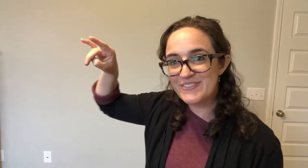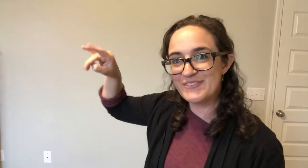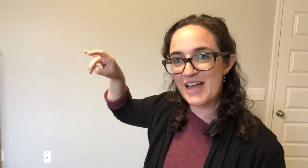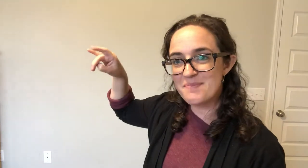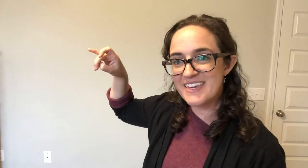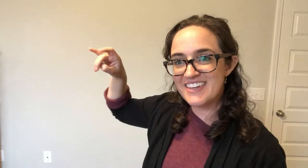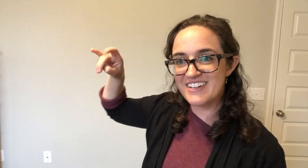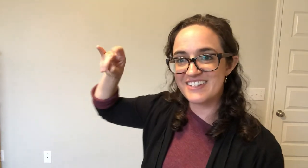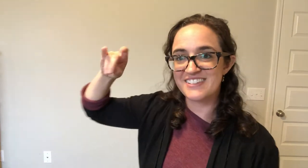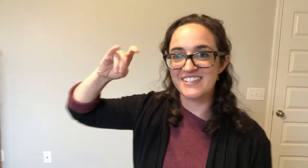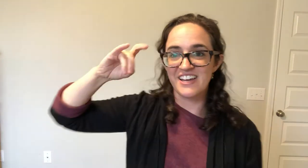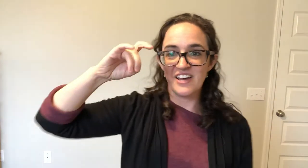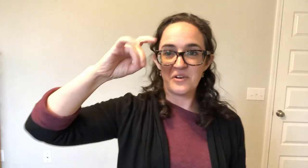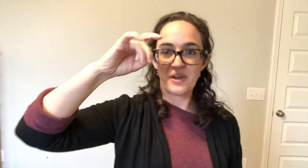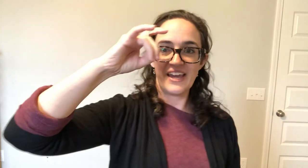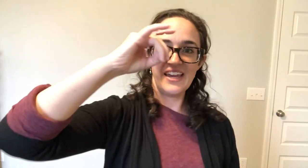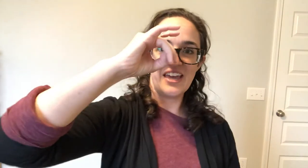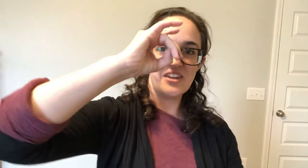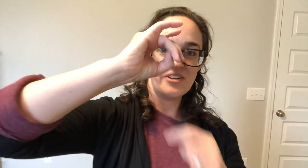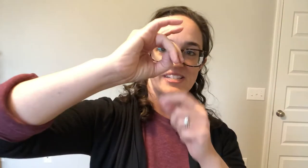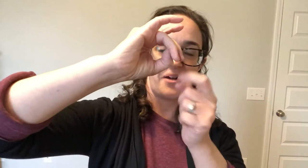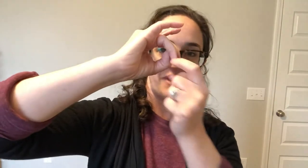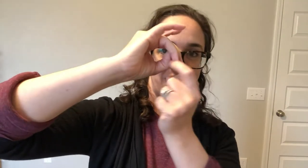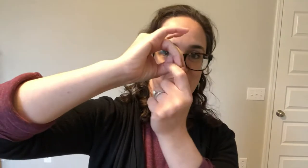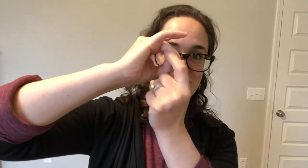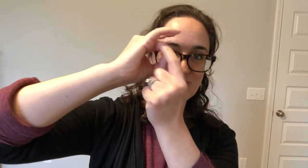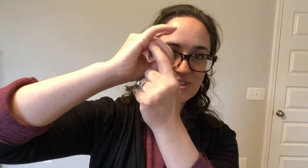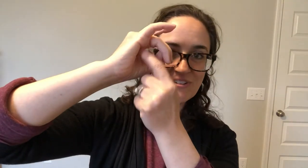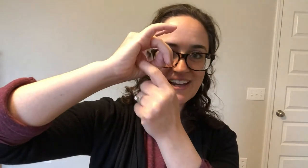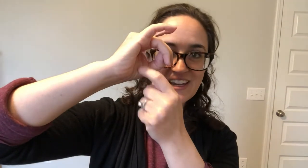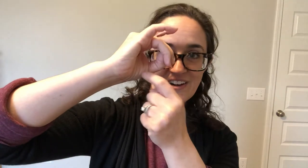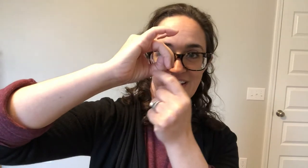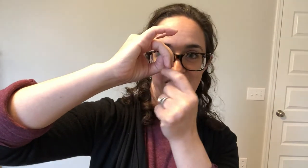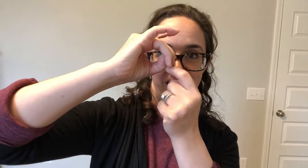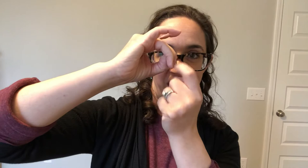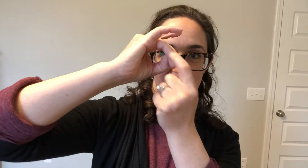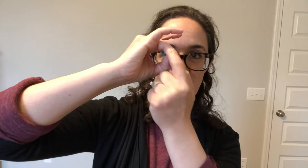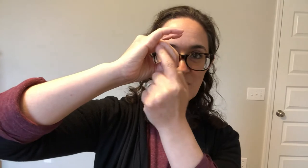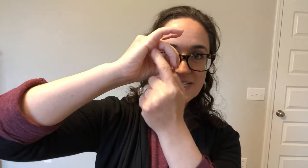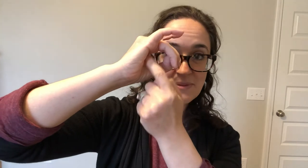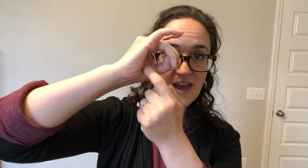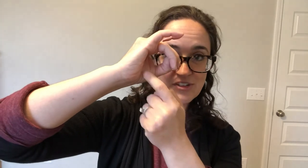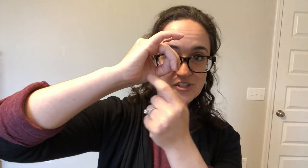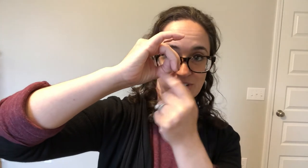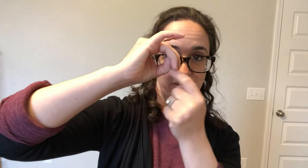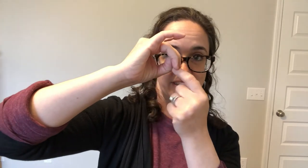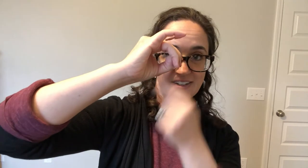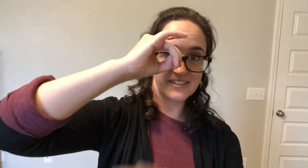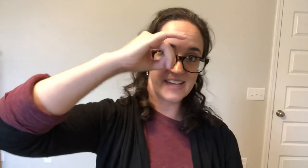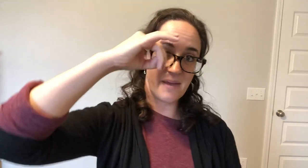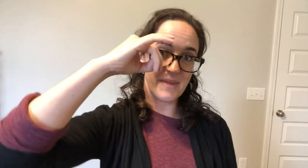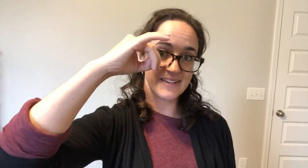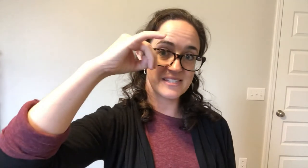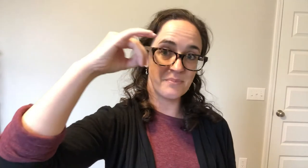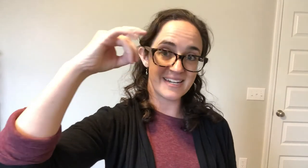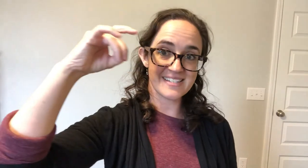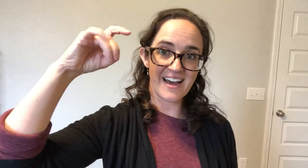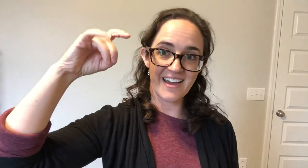floppy ears. Okay and notice how I'm making a circle right here. We want to have a circle right there because that makes the bunny's eye.